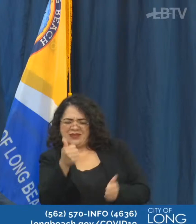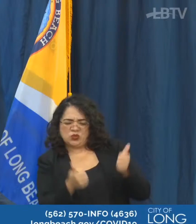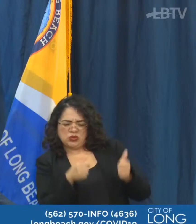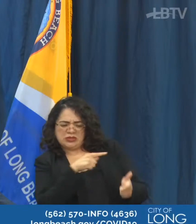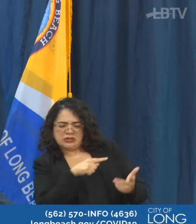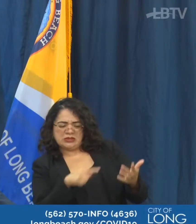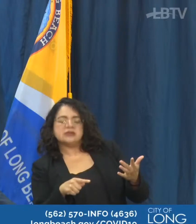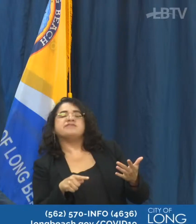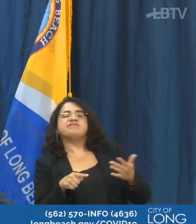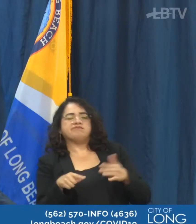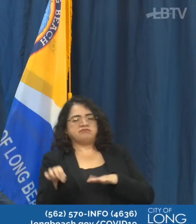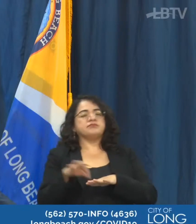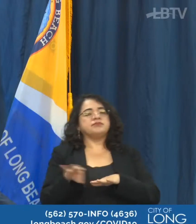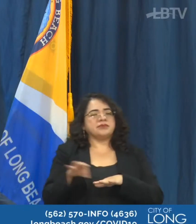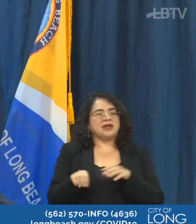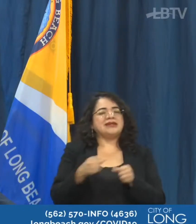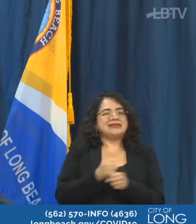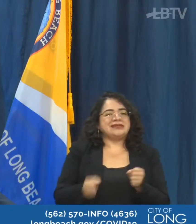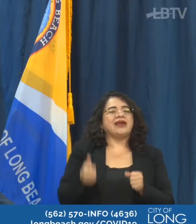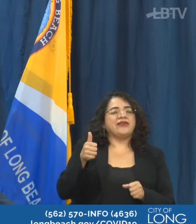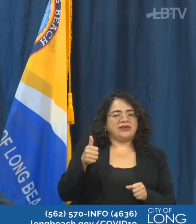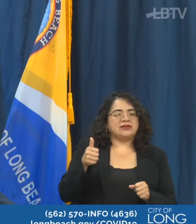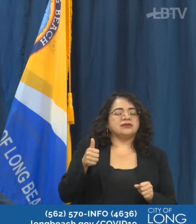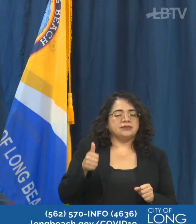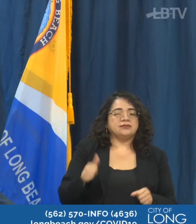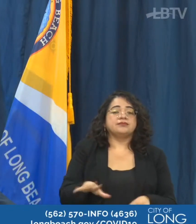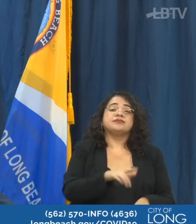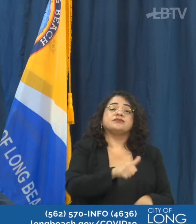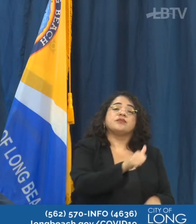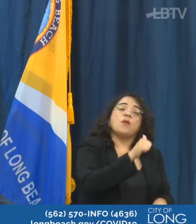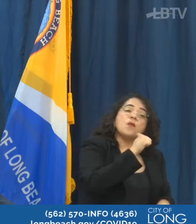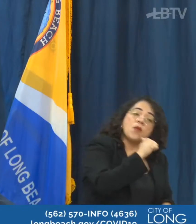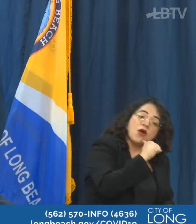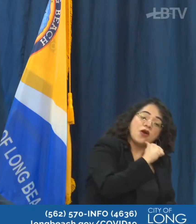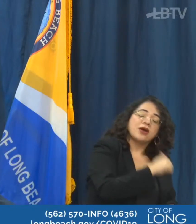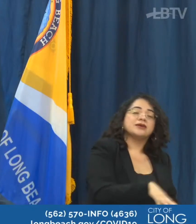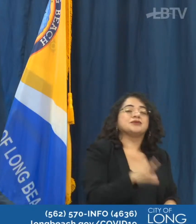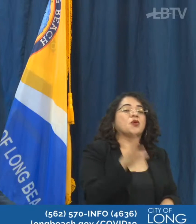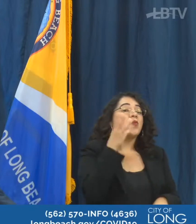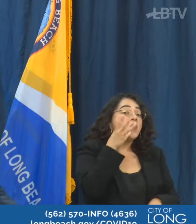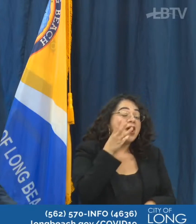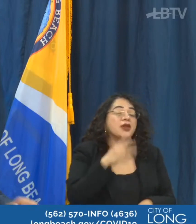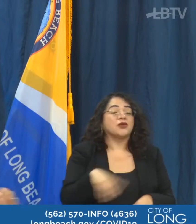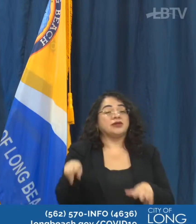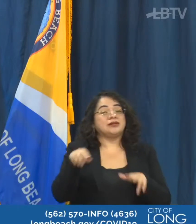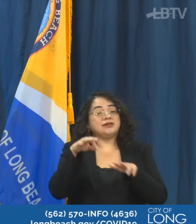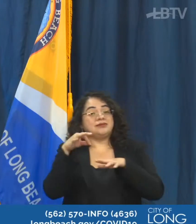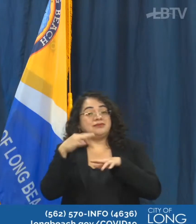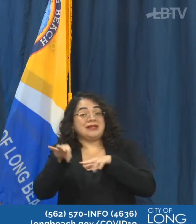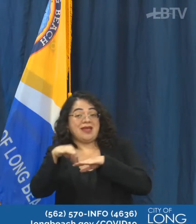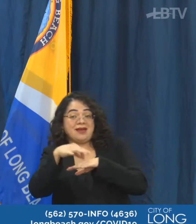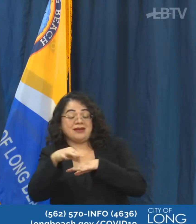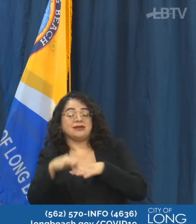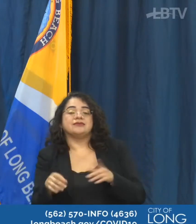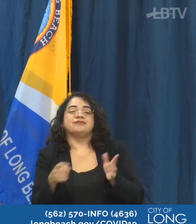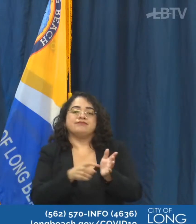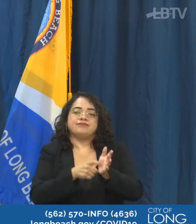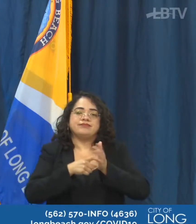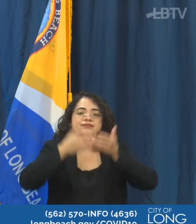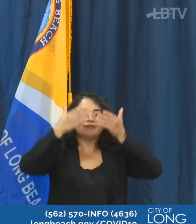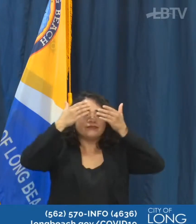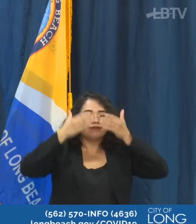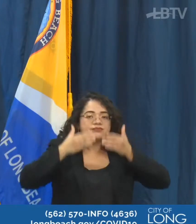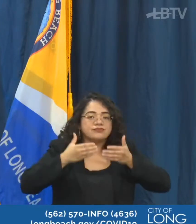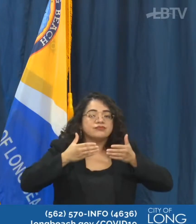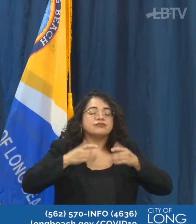Both bars and wineries like restaurants and nail salons, there'll be requirements on face shields and